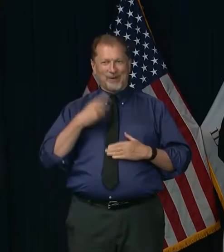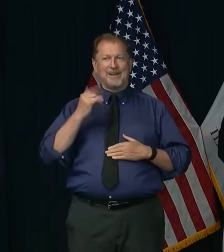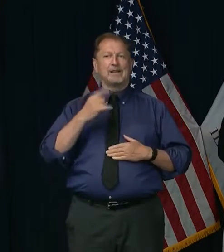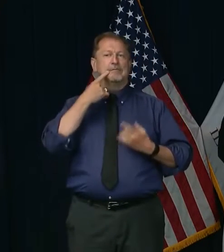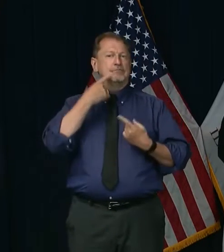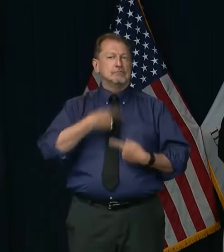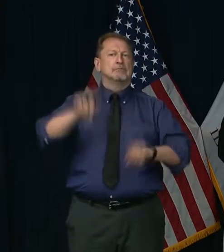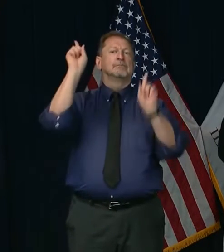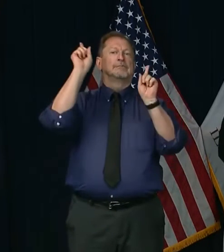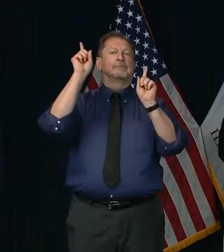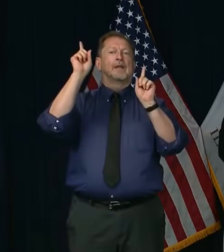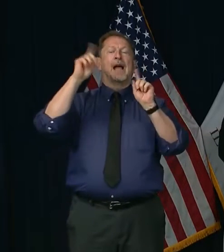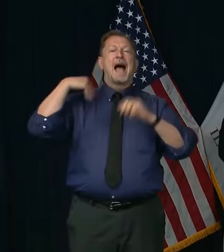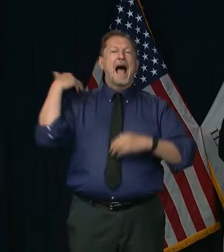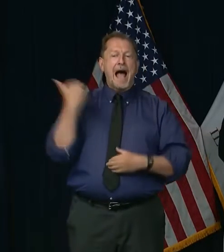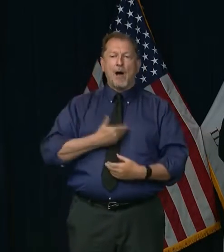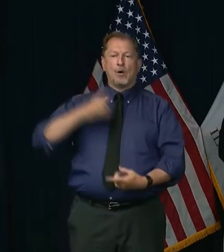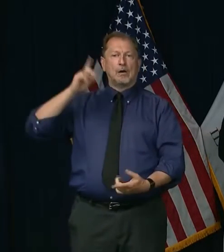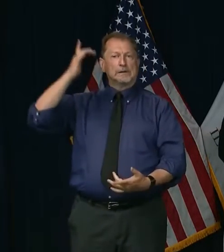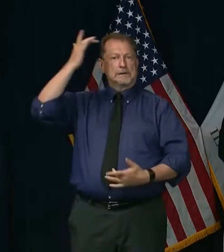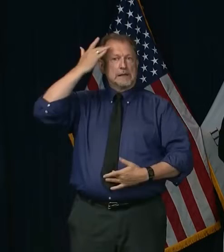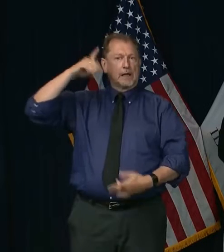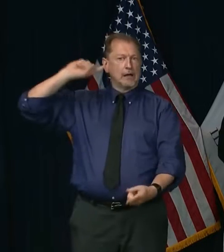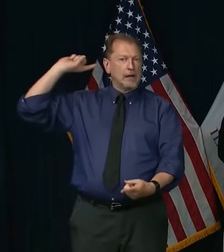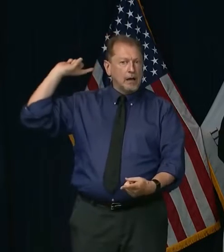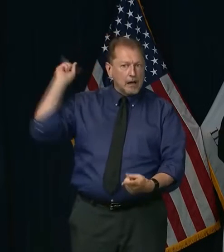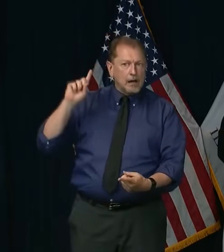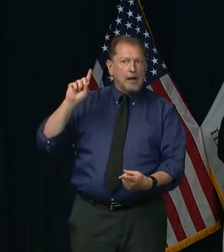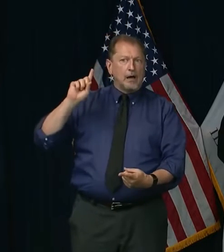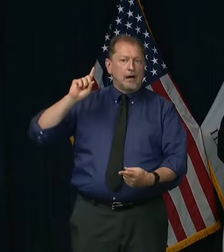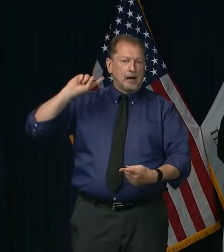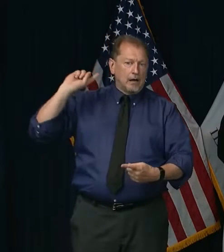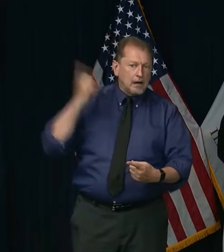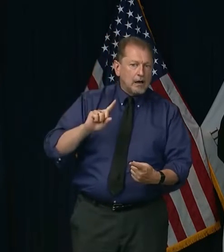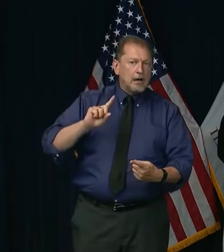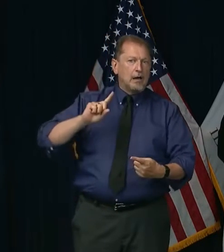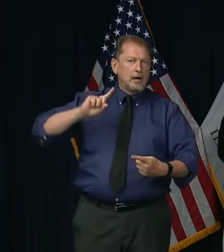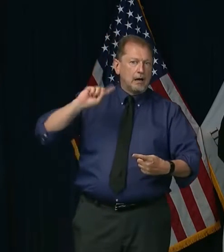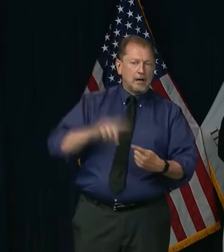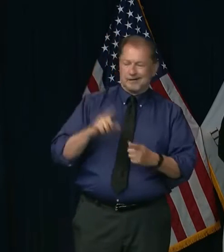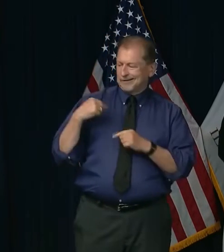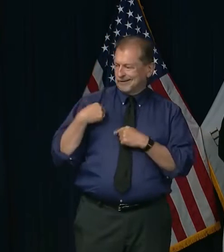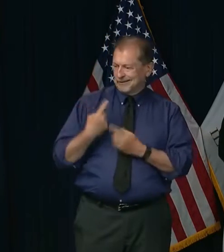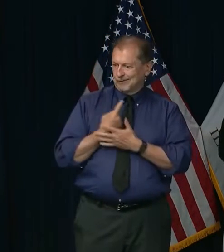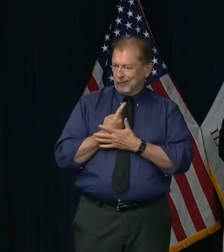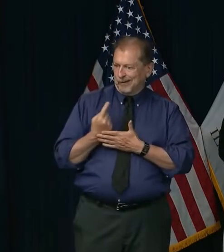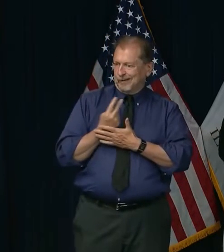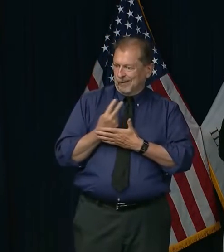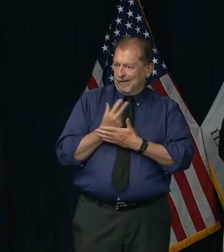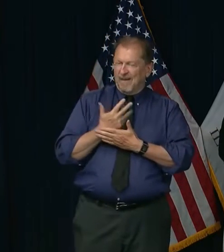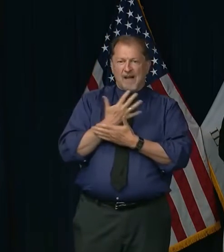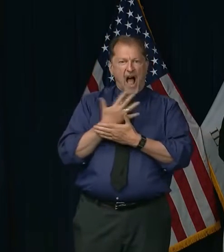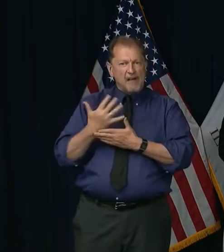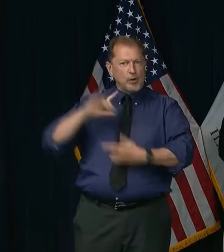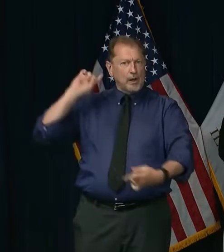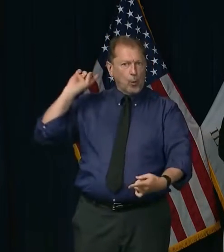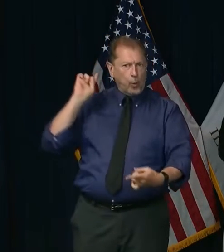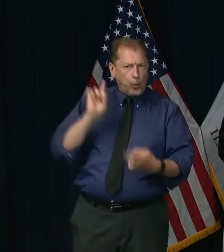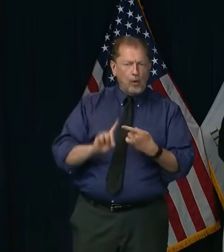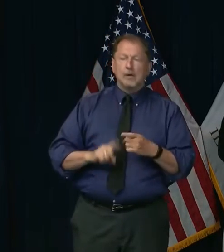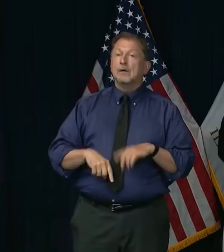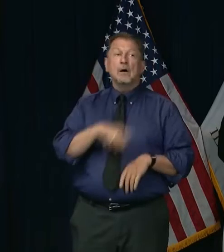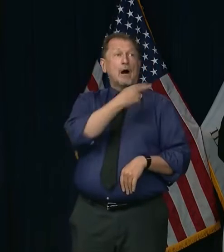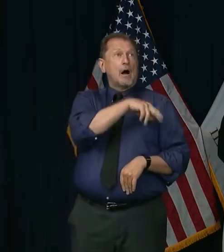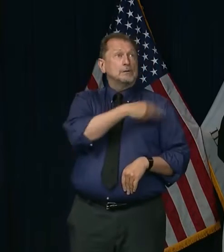fatality totals week after week for five-plus weeks, along with our declining numbers of admissions to the